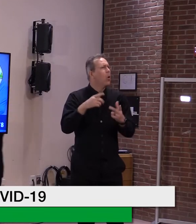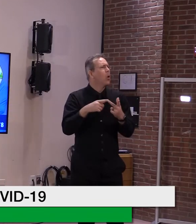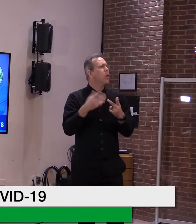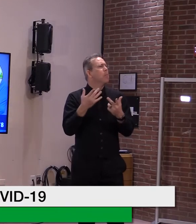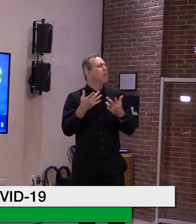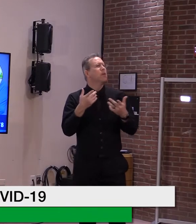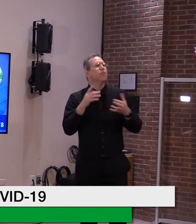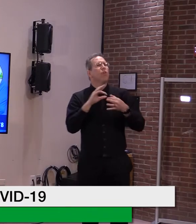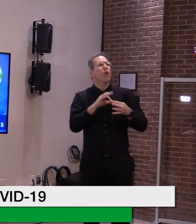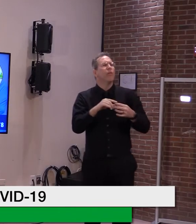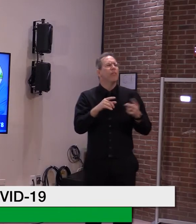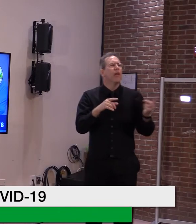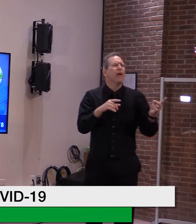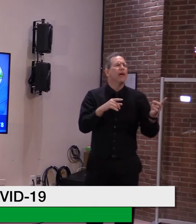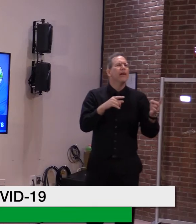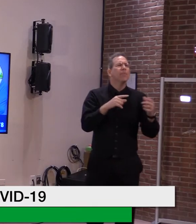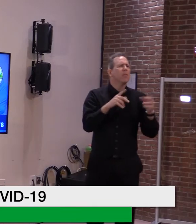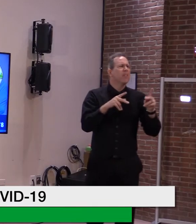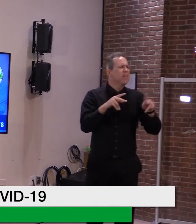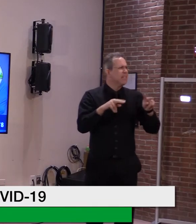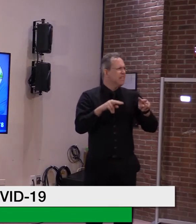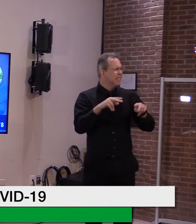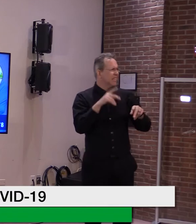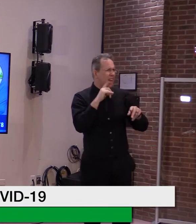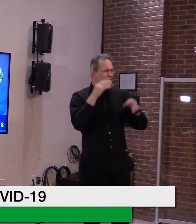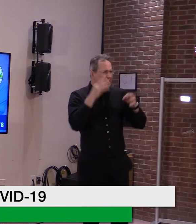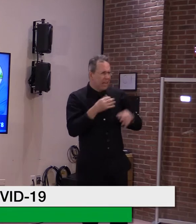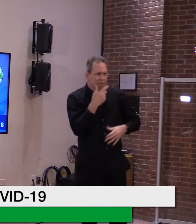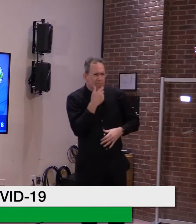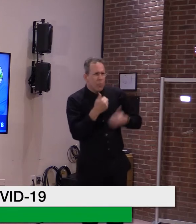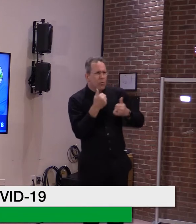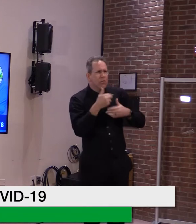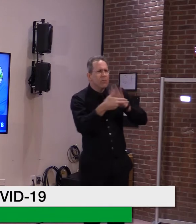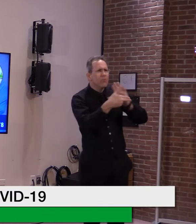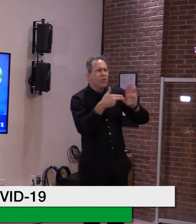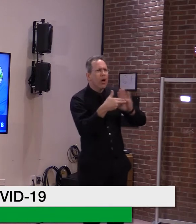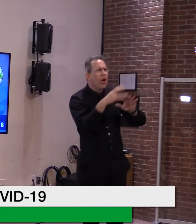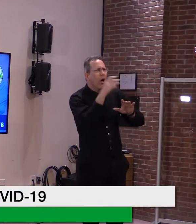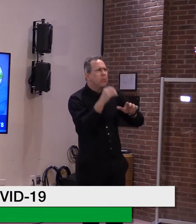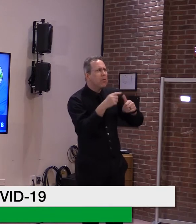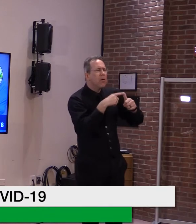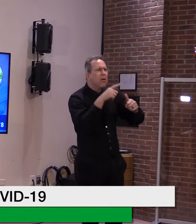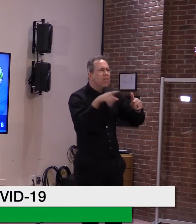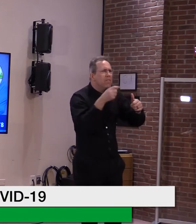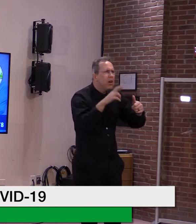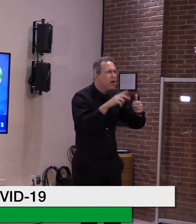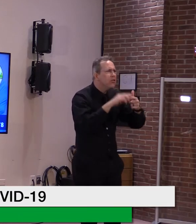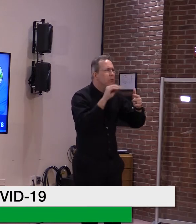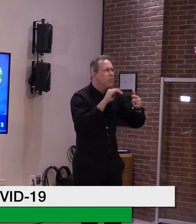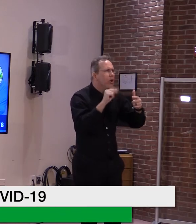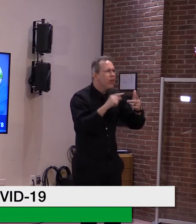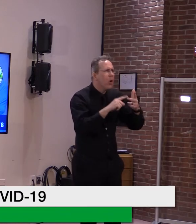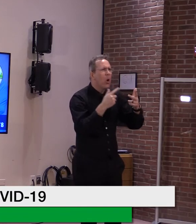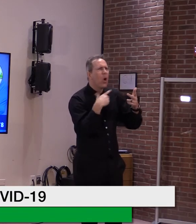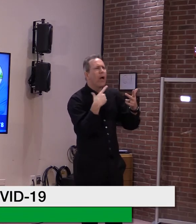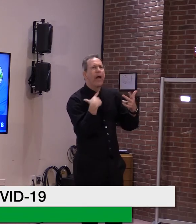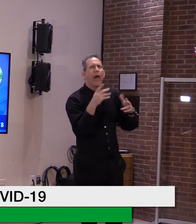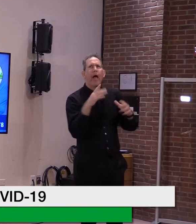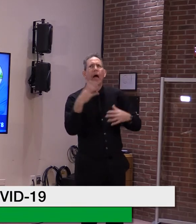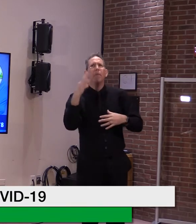whether people can't choose what type of vaccine they get at this point? Or I just, what are you seeing? What are the reasons so far?